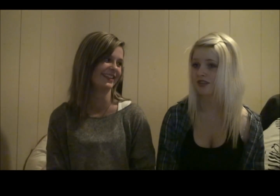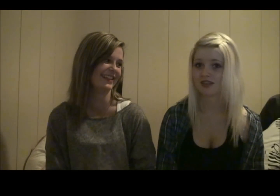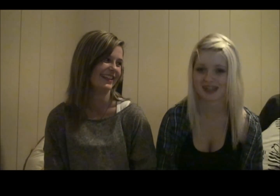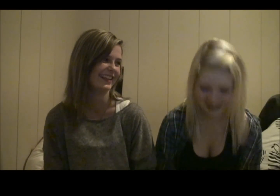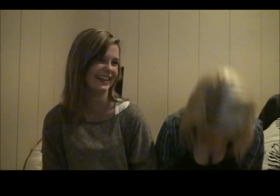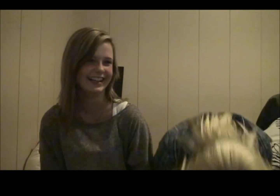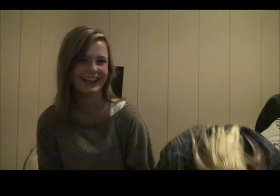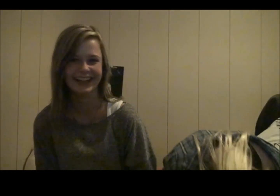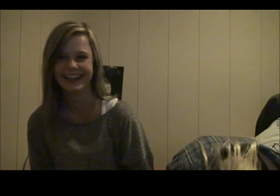Ichi hope so I It